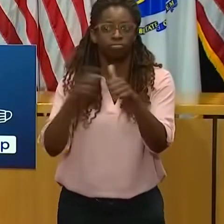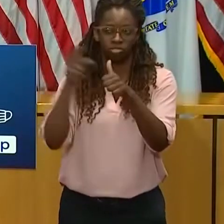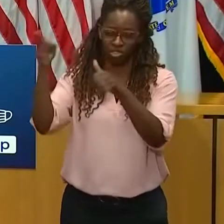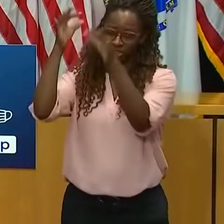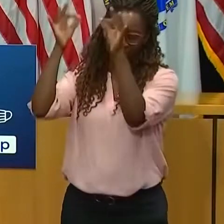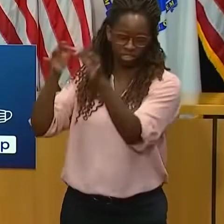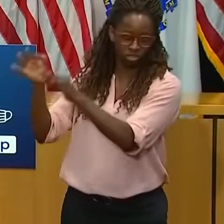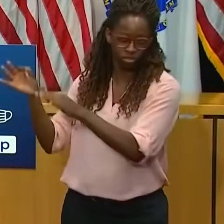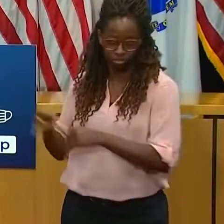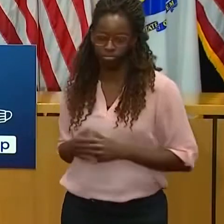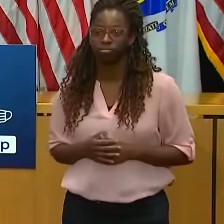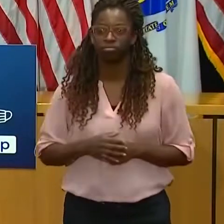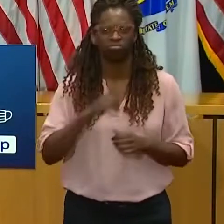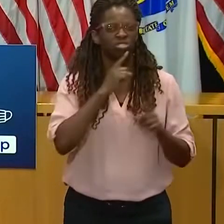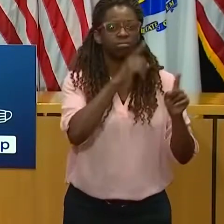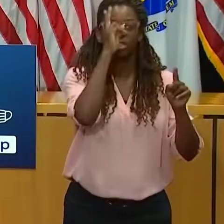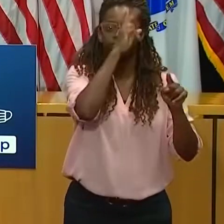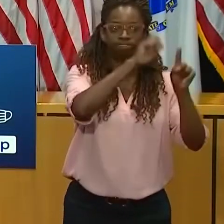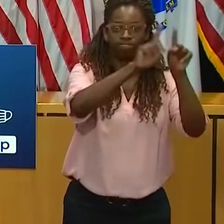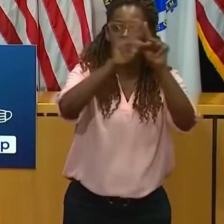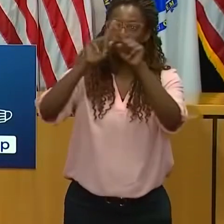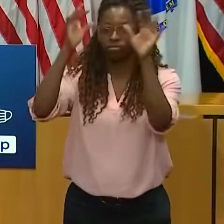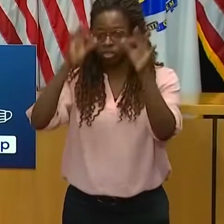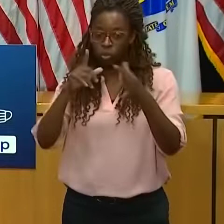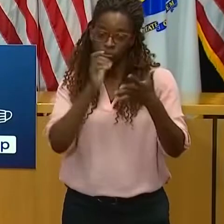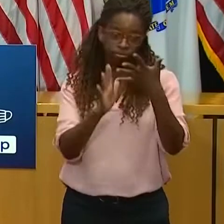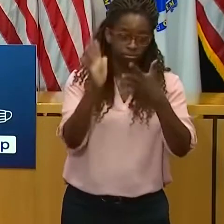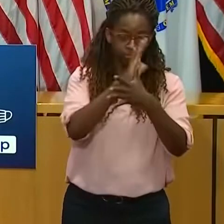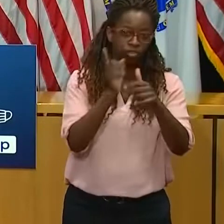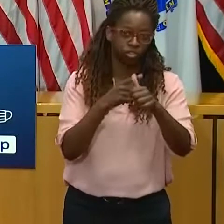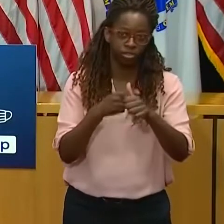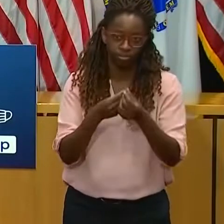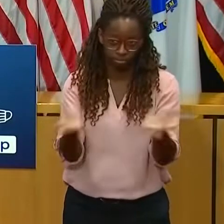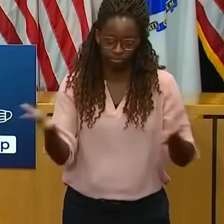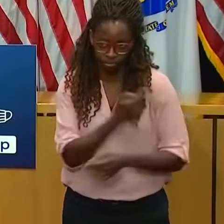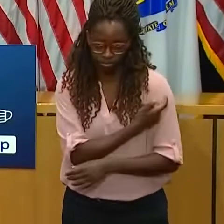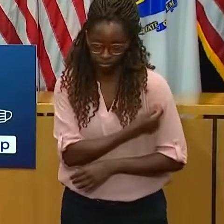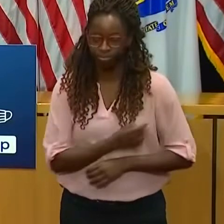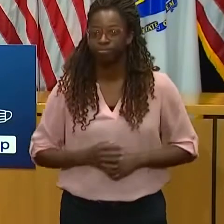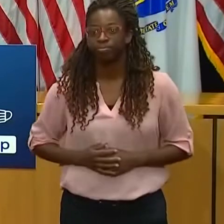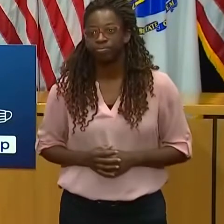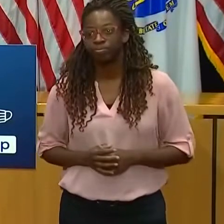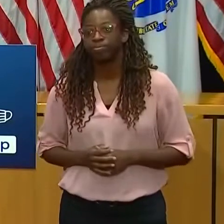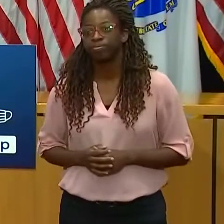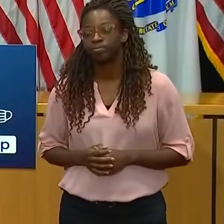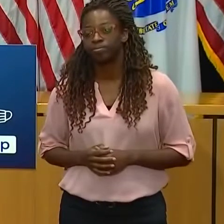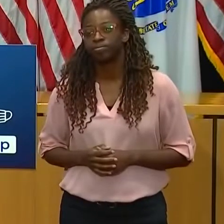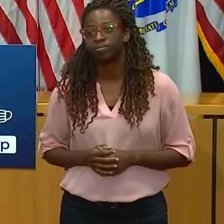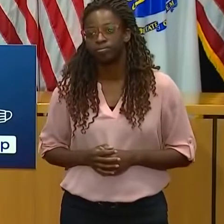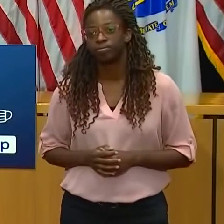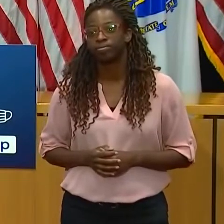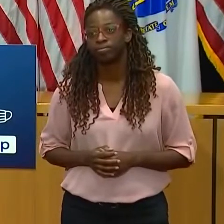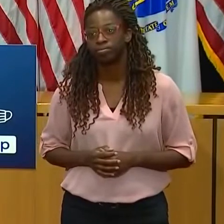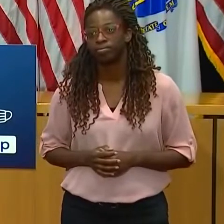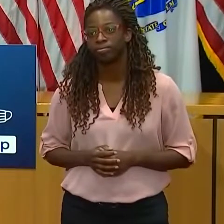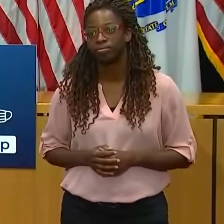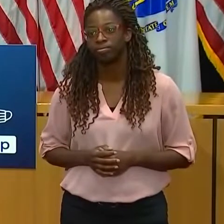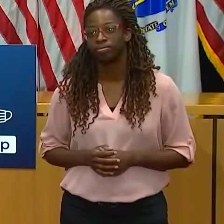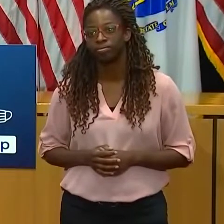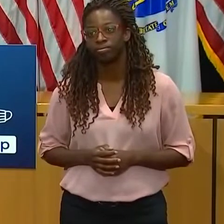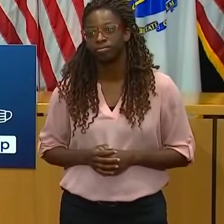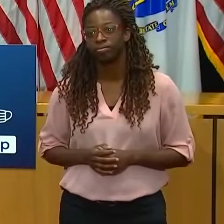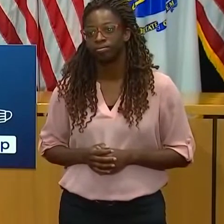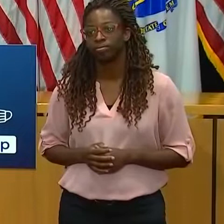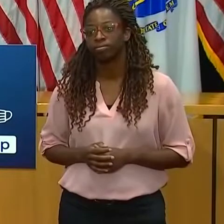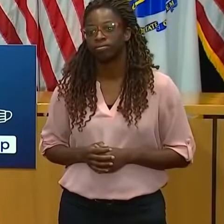circumstances. We expect hospitals to continue to immunize their eligible staff members over the next